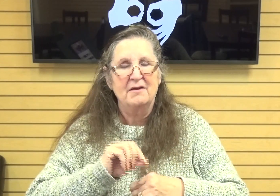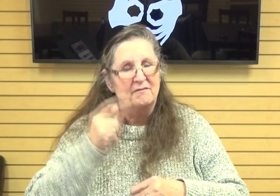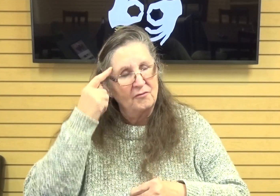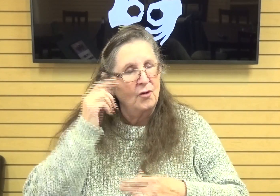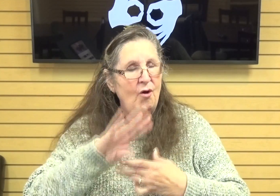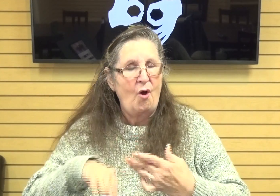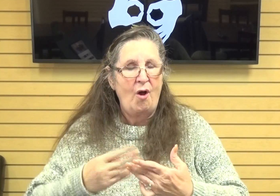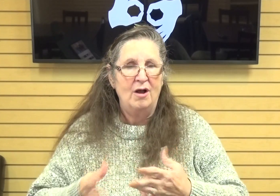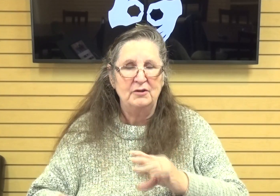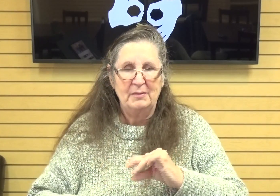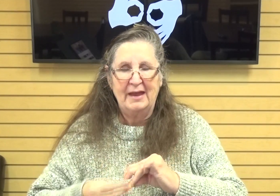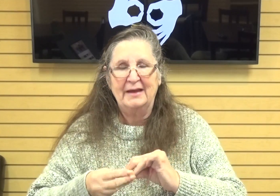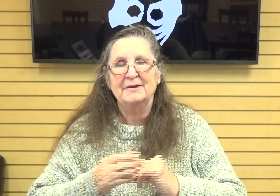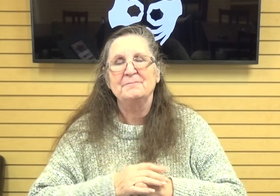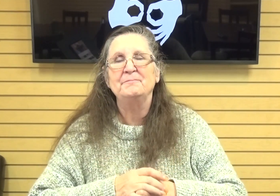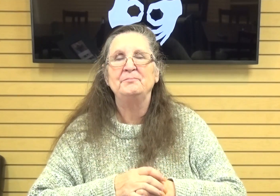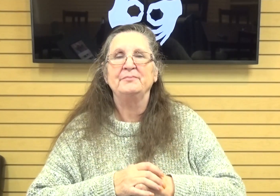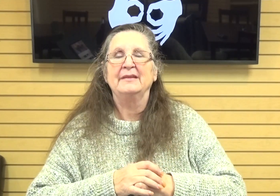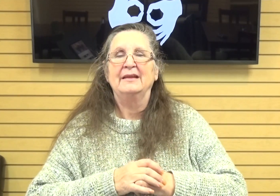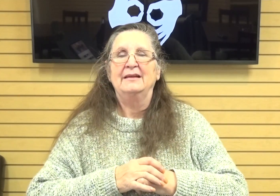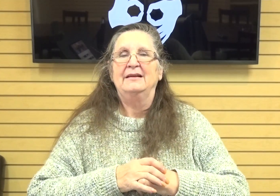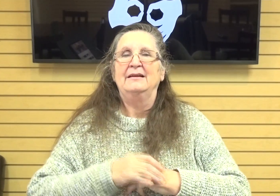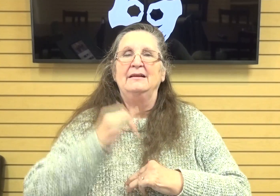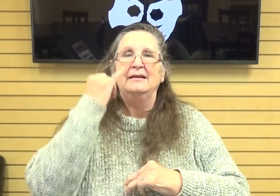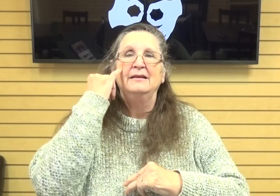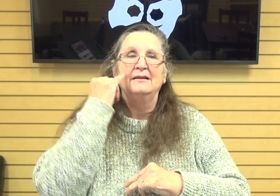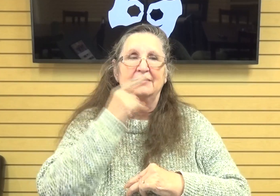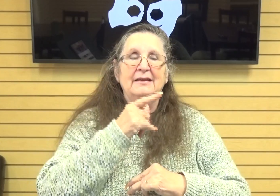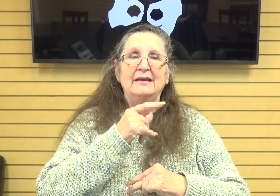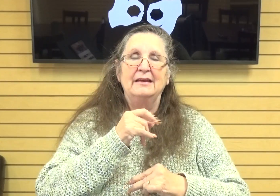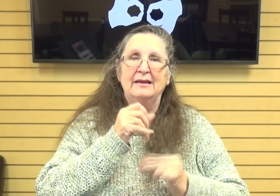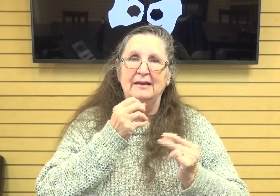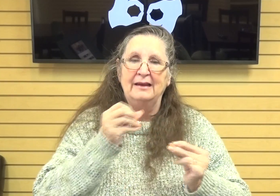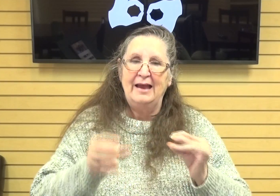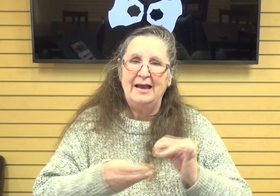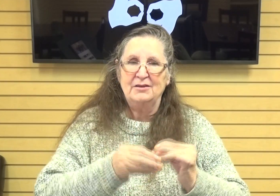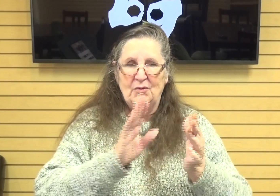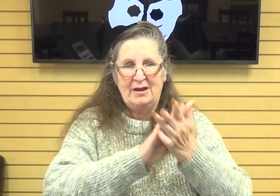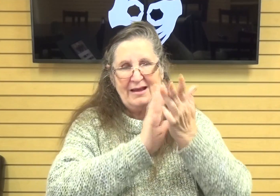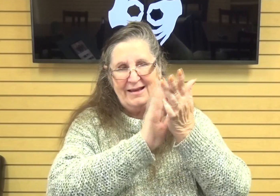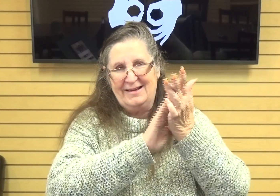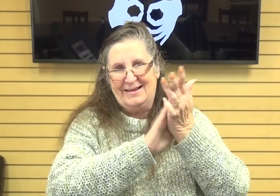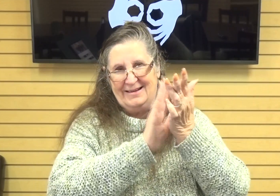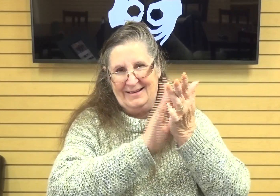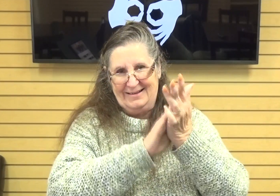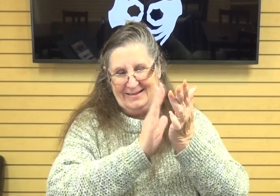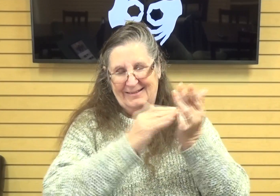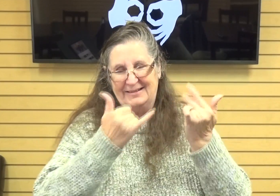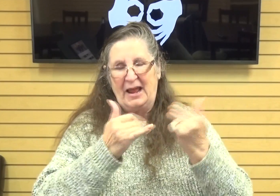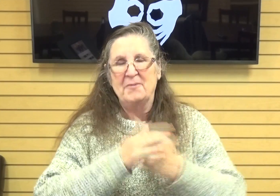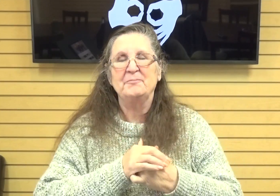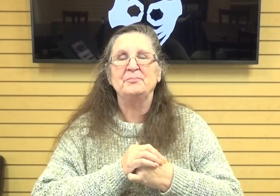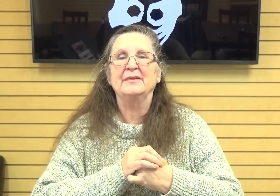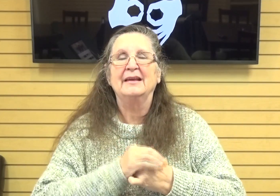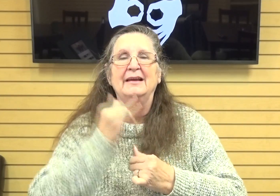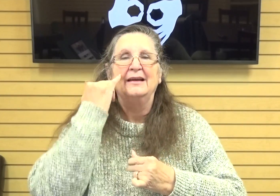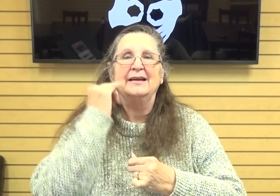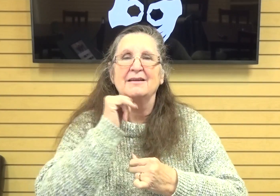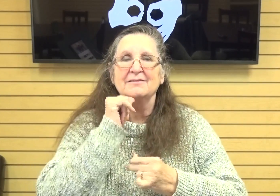so um but if if he does we're going to give him a round of applause right now but if not he still gets it for